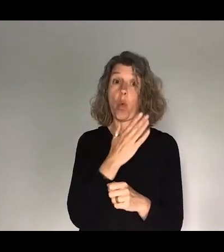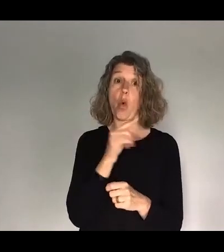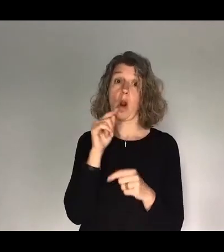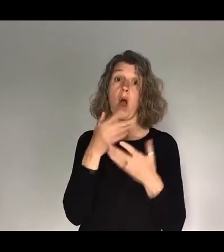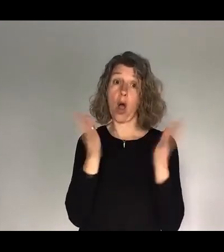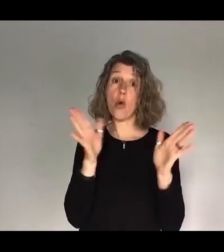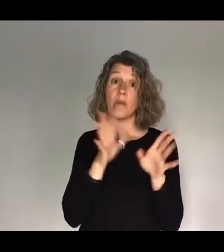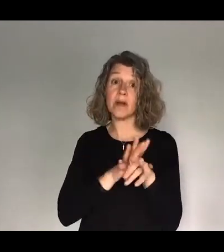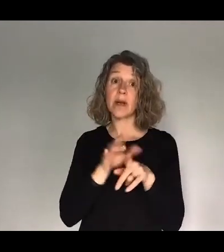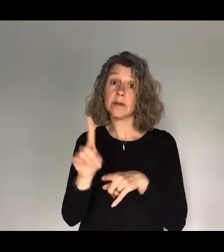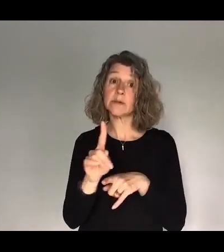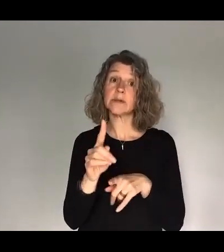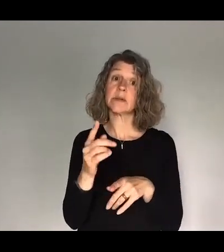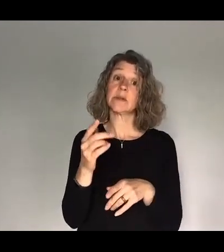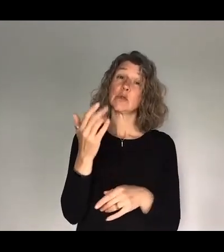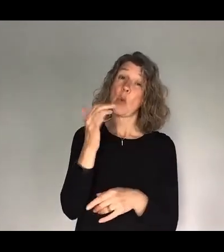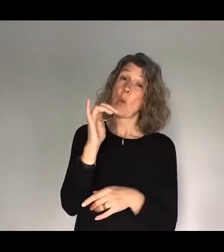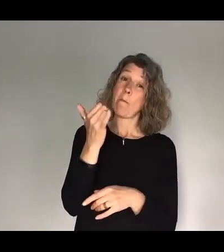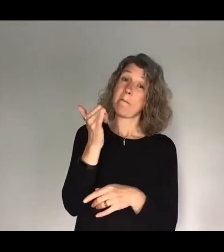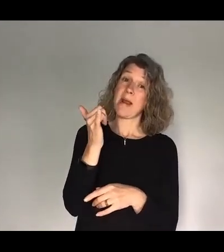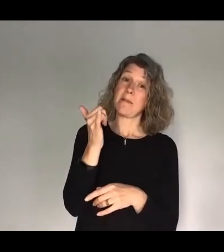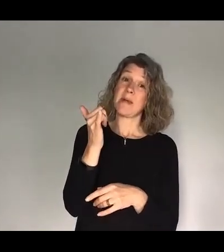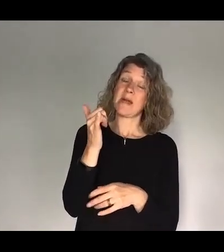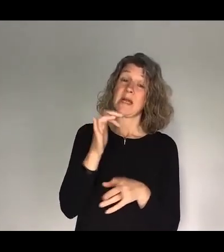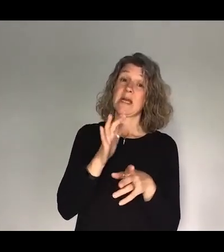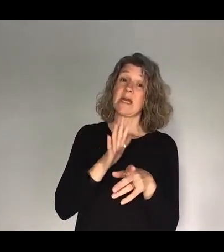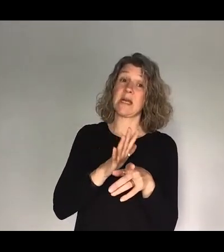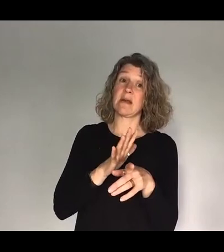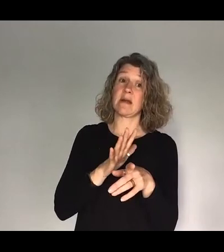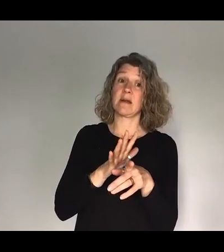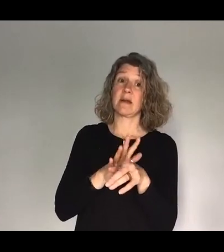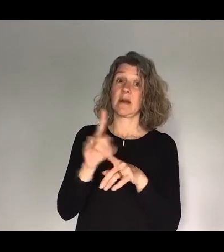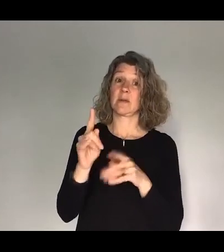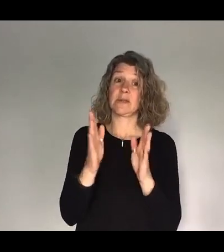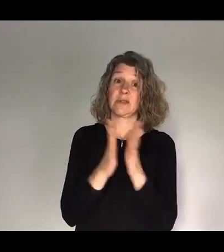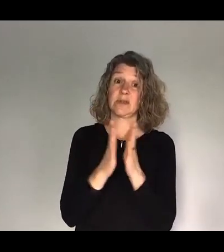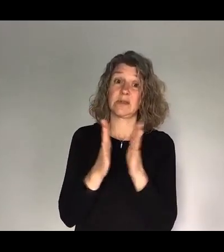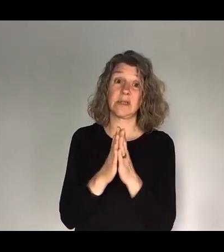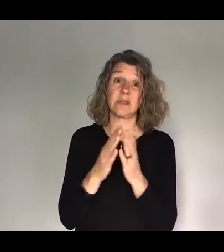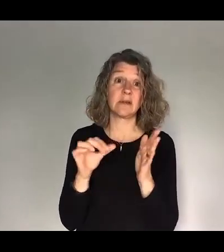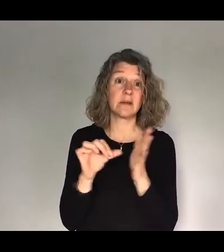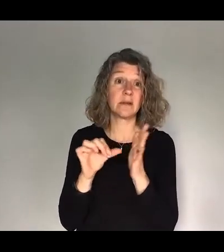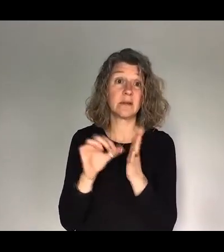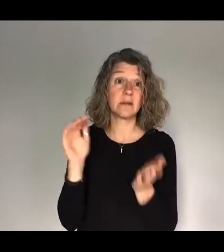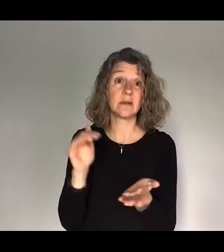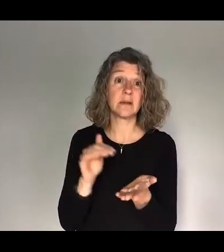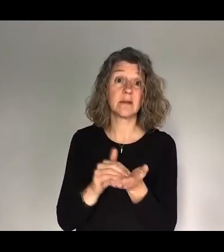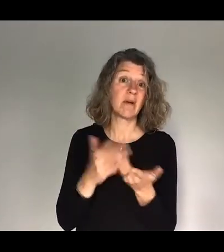the services will work better for you next Sunday, 29th of May. Or, of course... I was looking at the map and my face was just